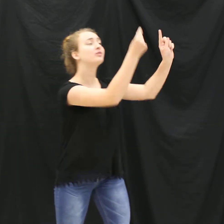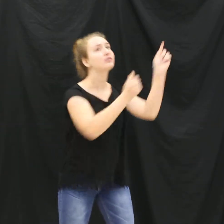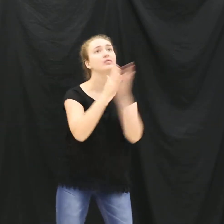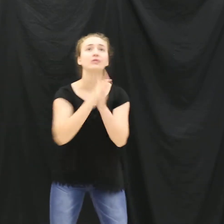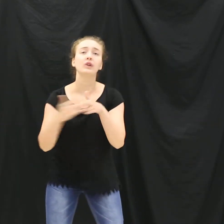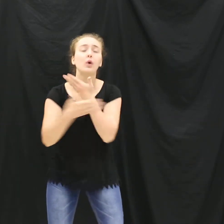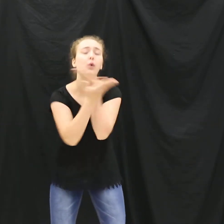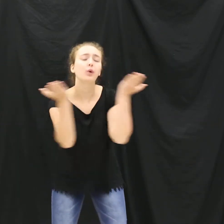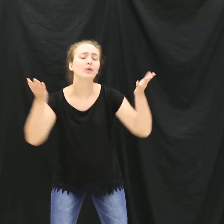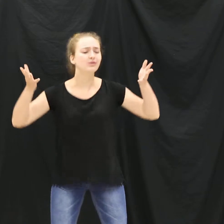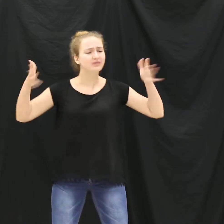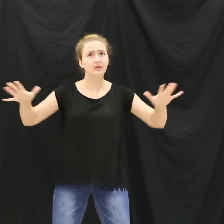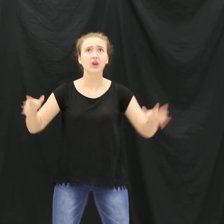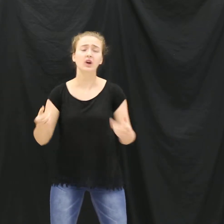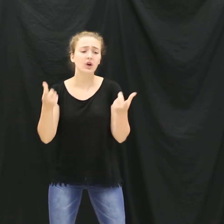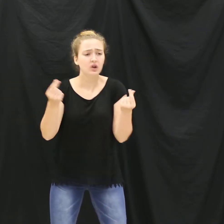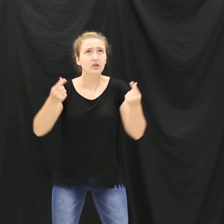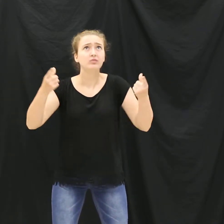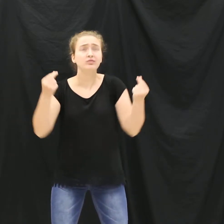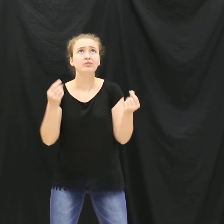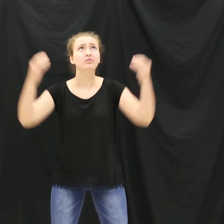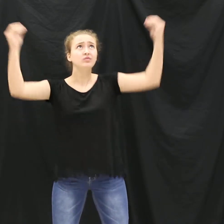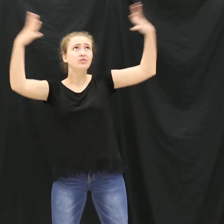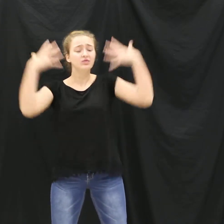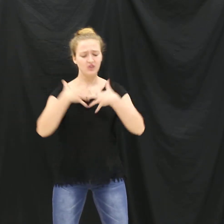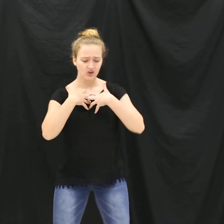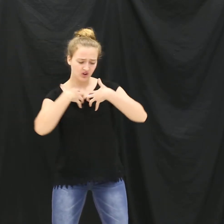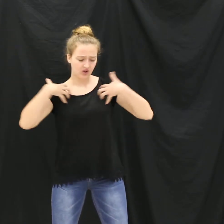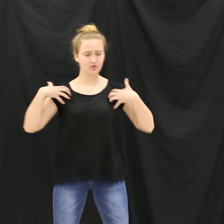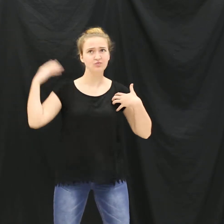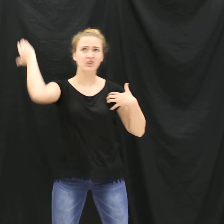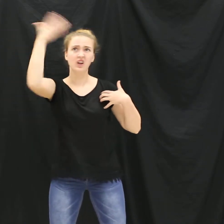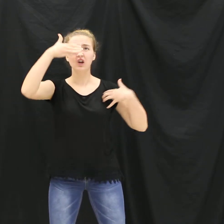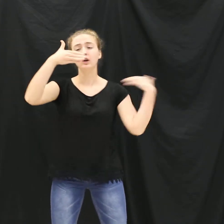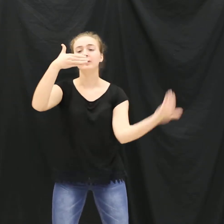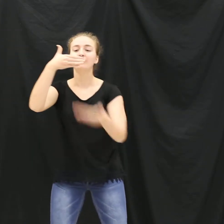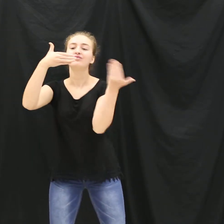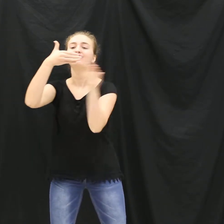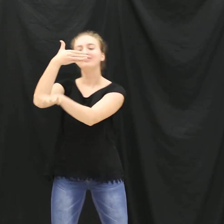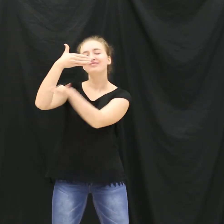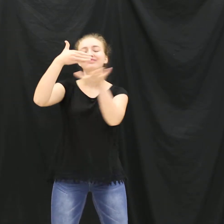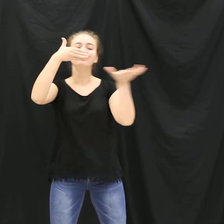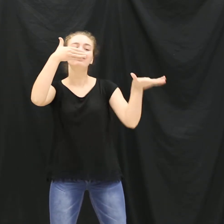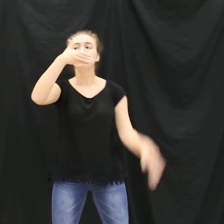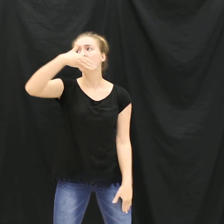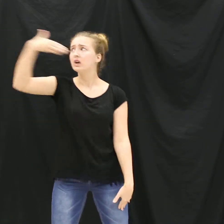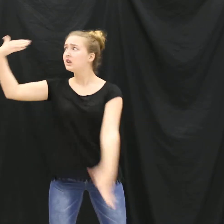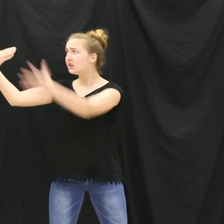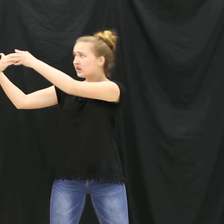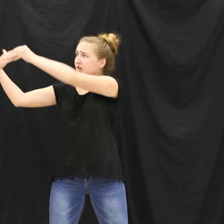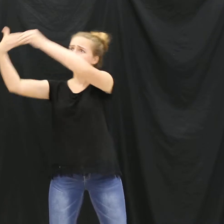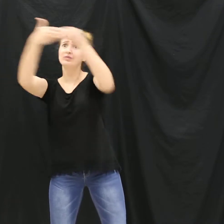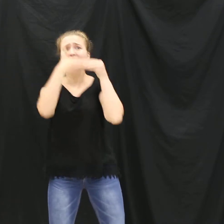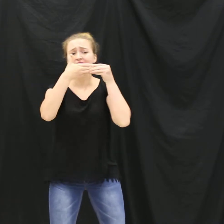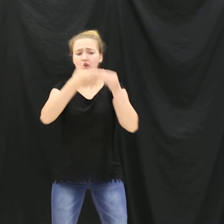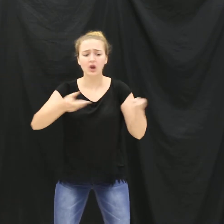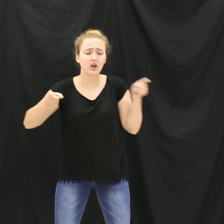to meet you Get the map, I'm gone What am I supposed to do when the club lights come on? It's easy to be pumped, but it's harder to be shown